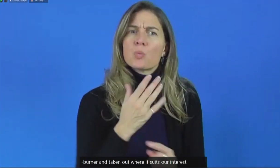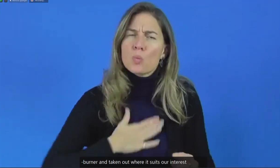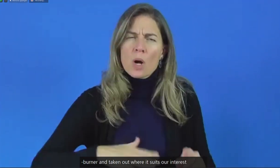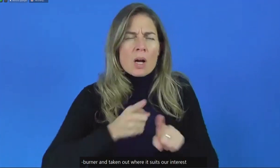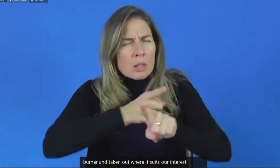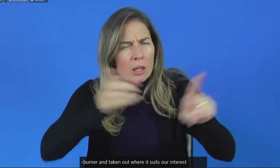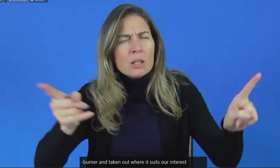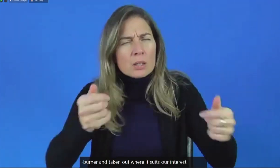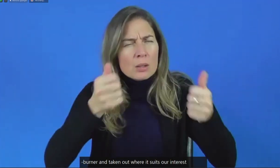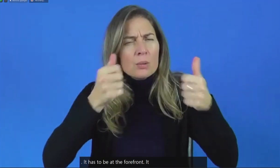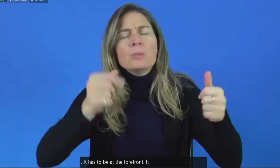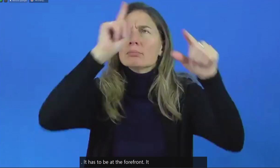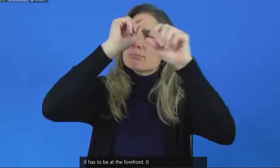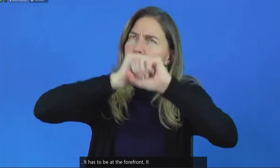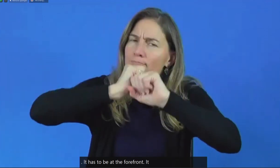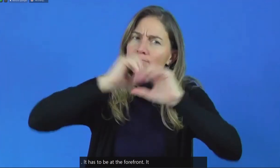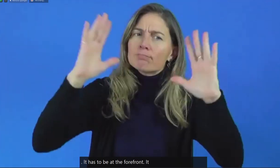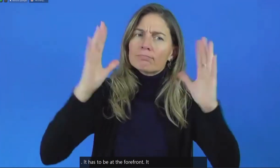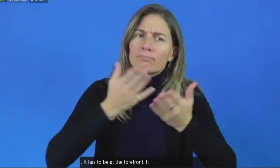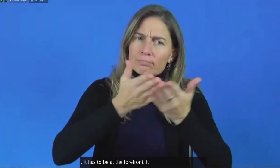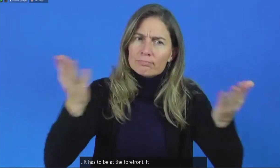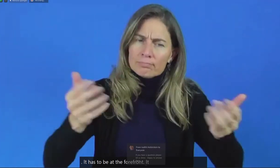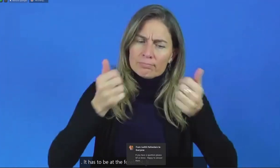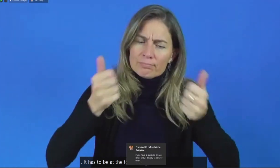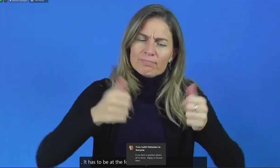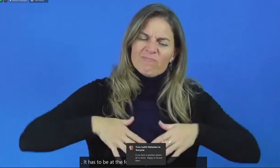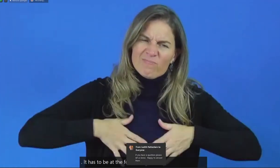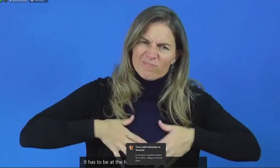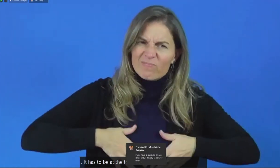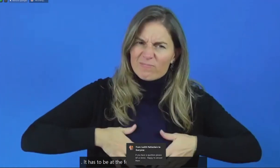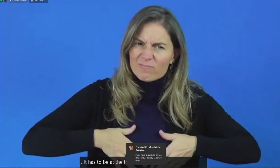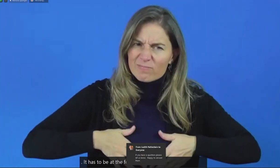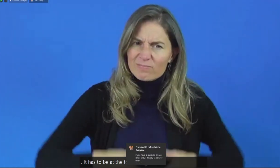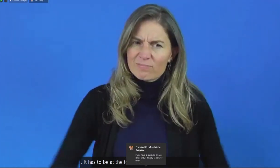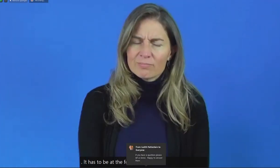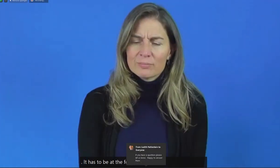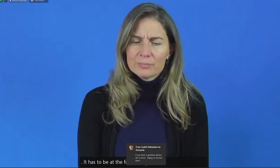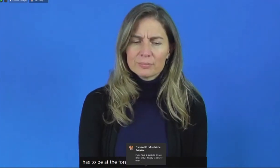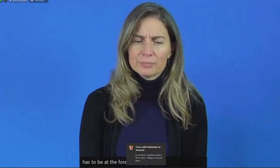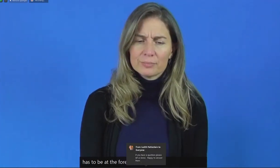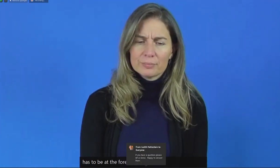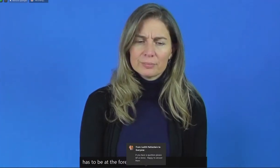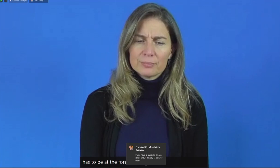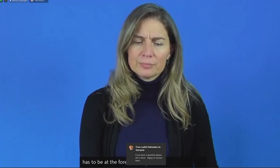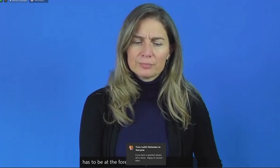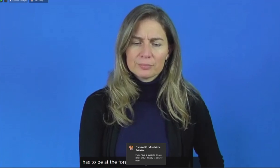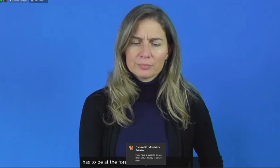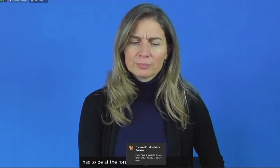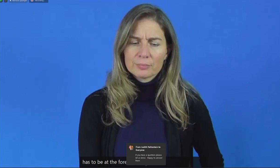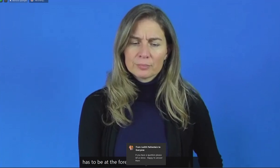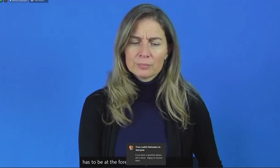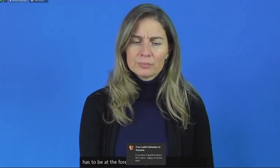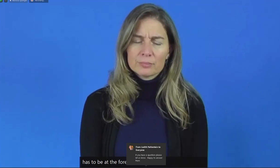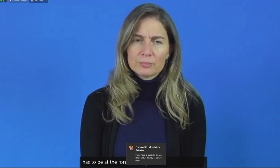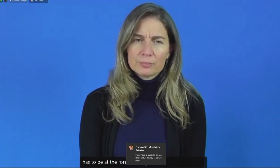organization by any means. So in pursuant to I'm